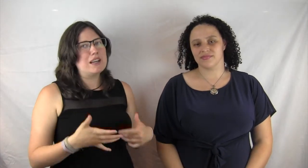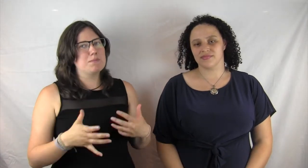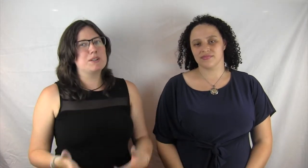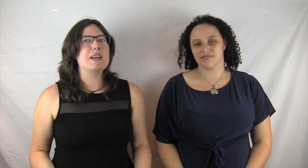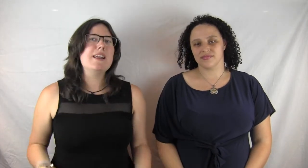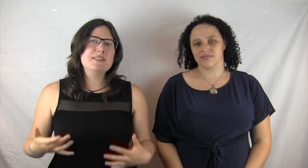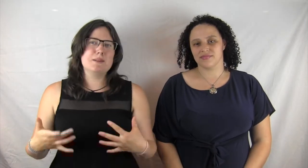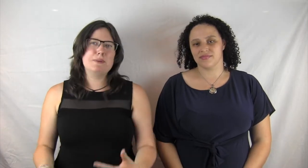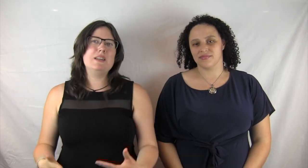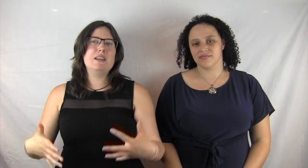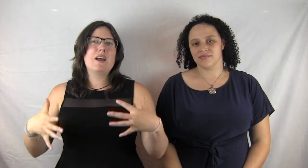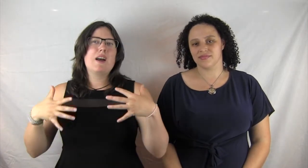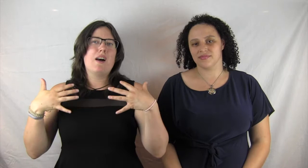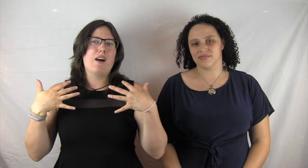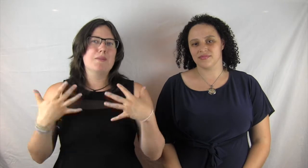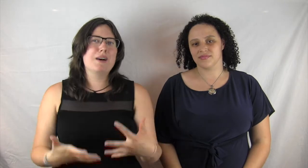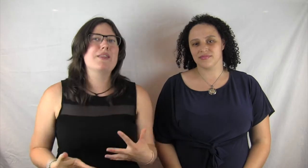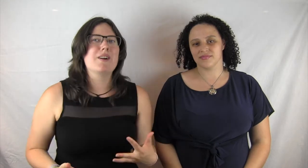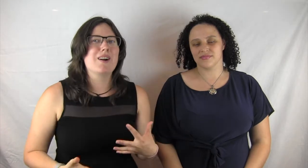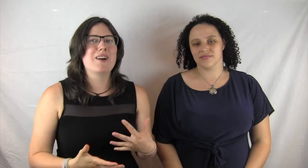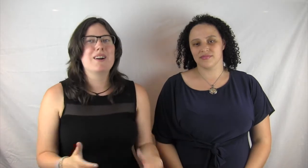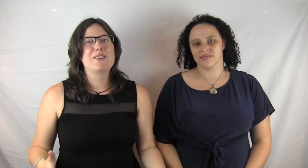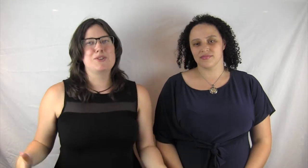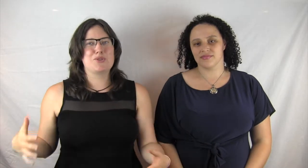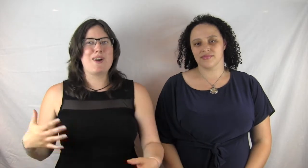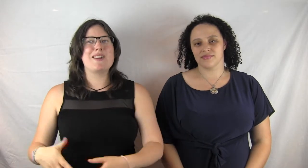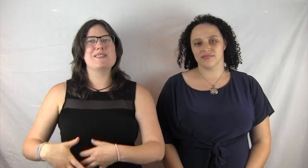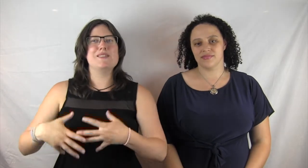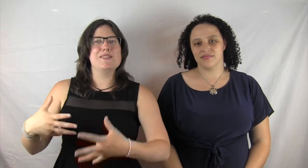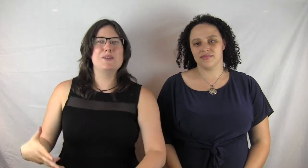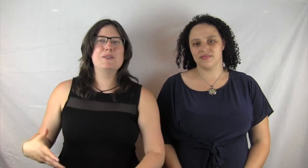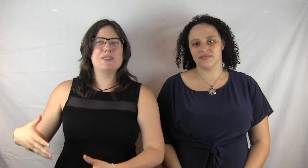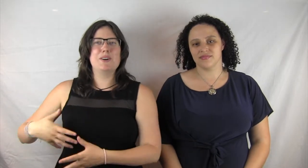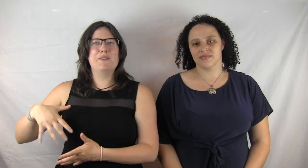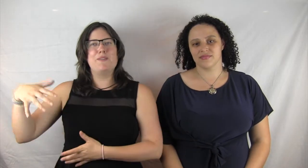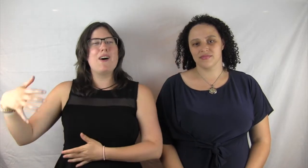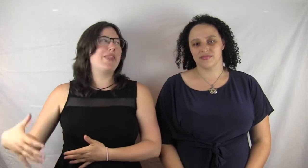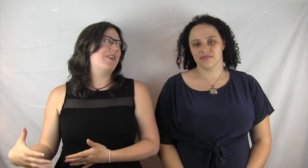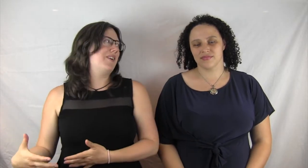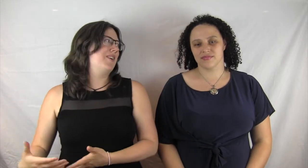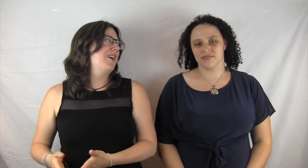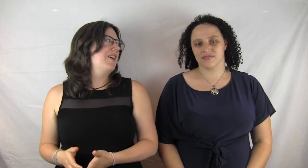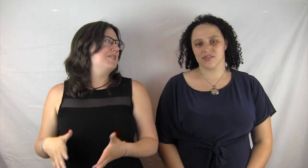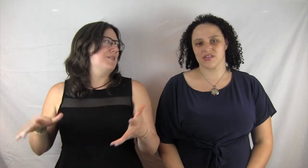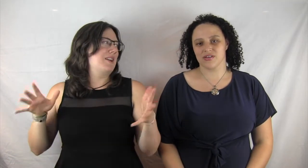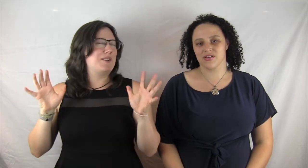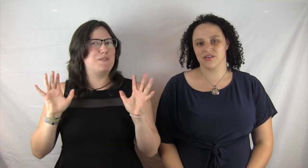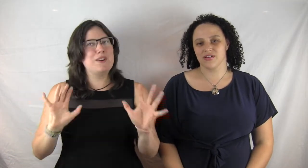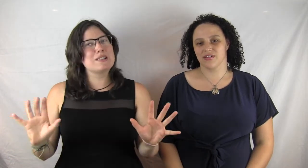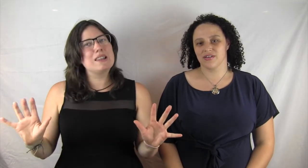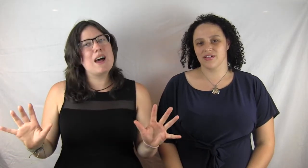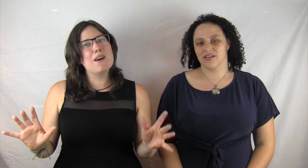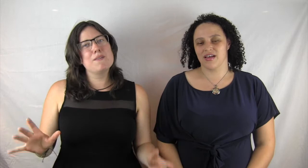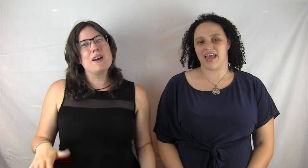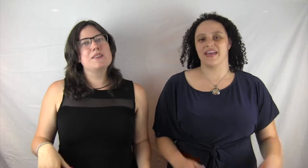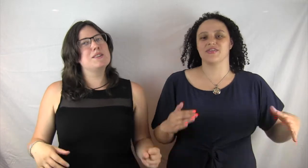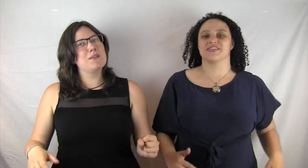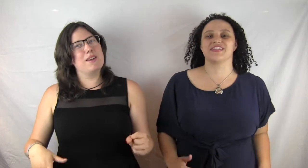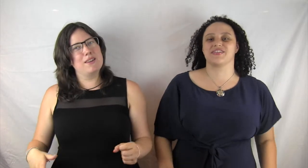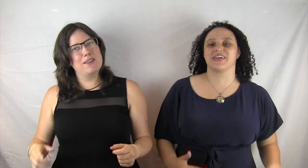can pretend to be our mother to try and seduce her father so that he feels love. And her sister